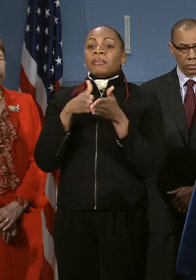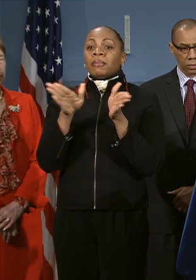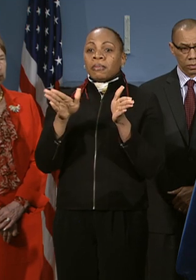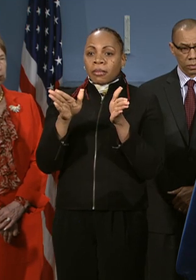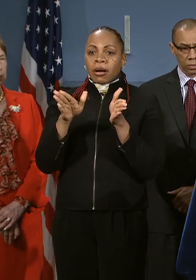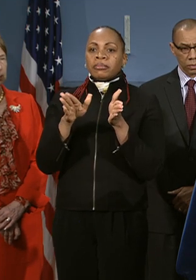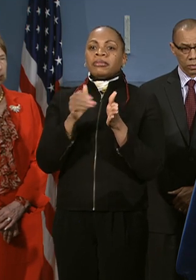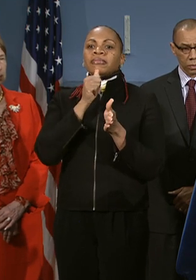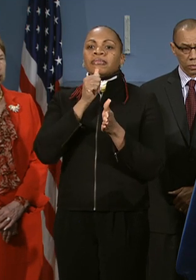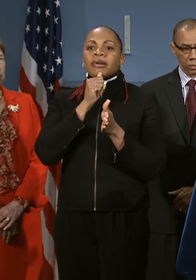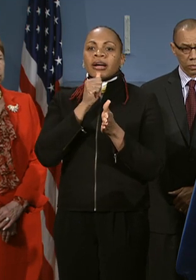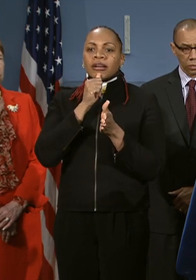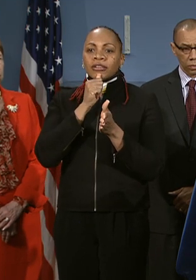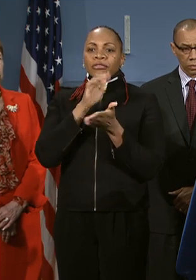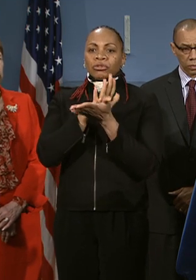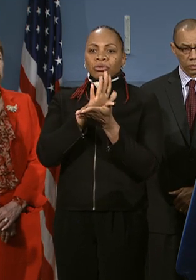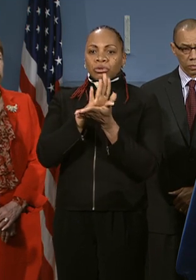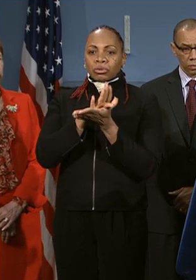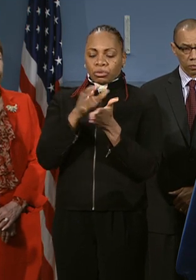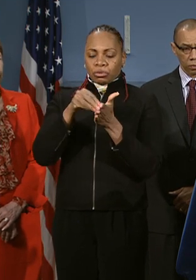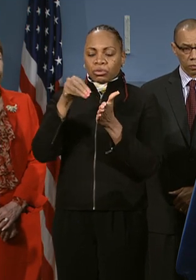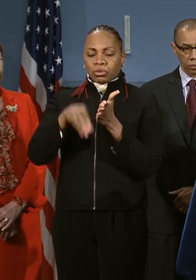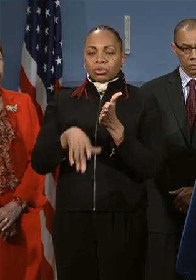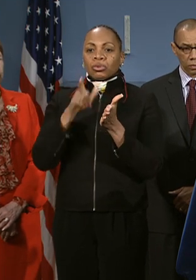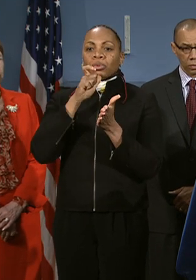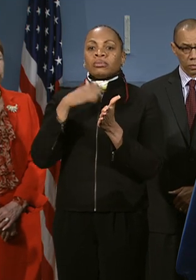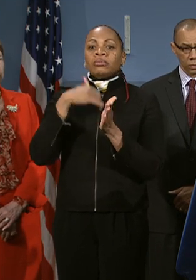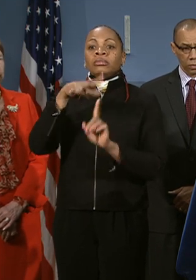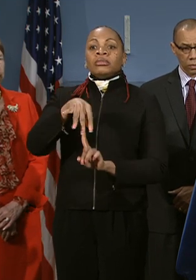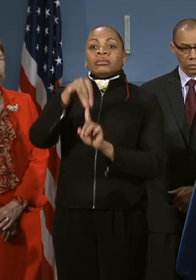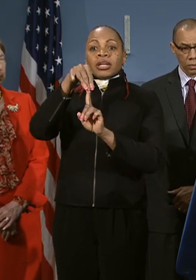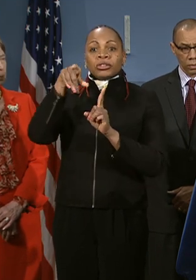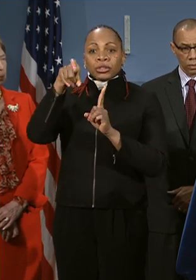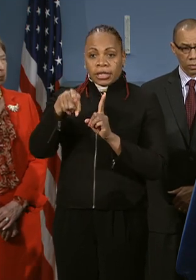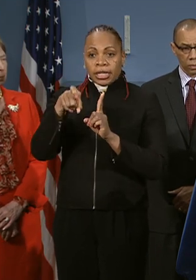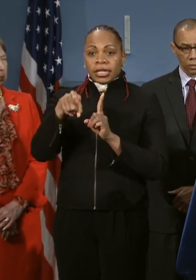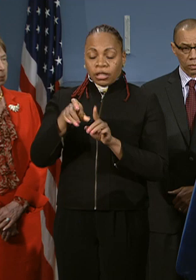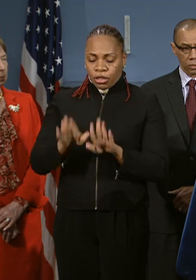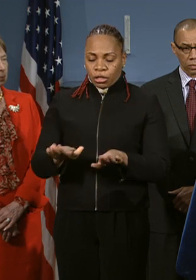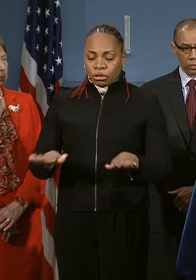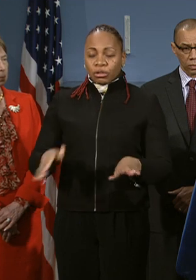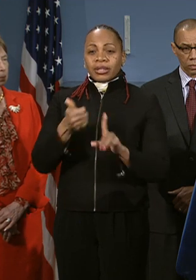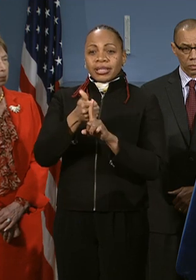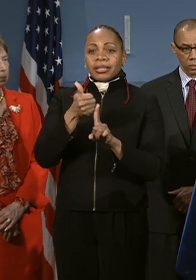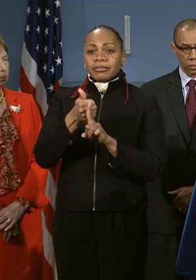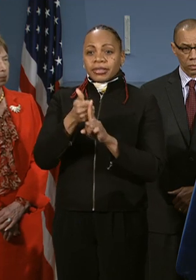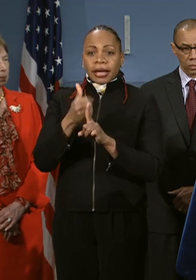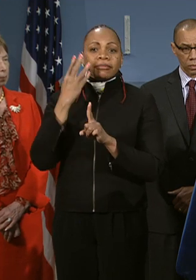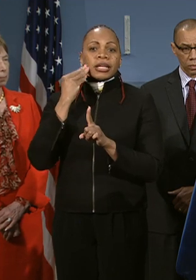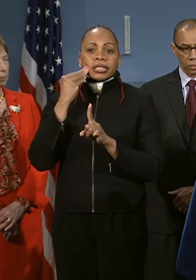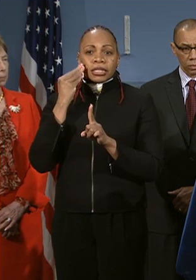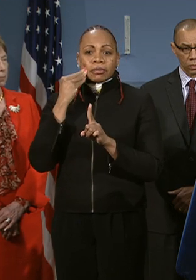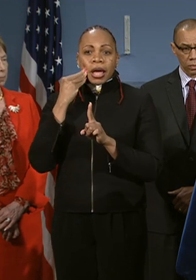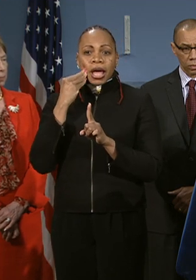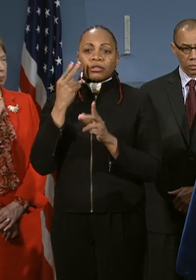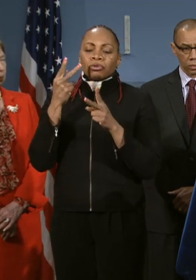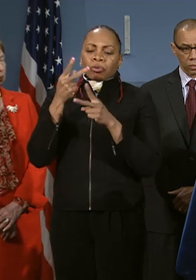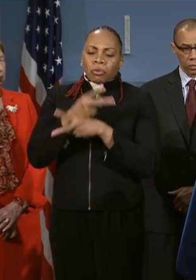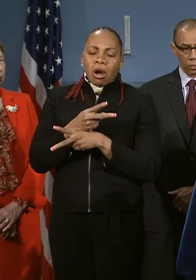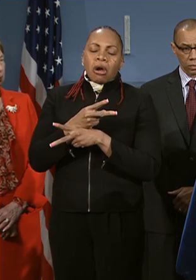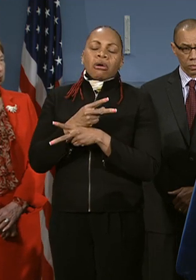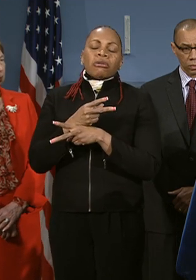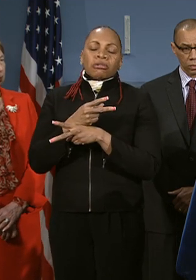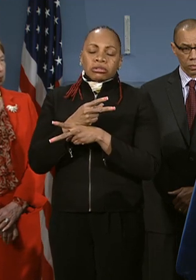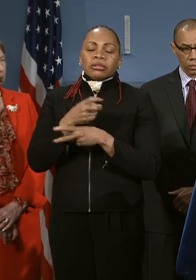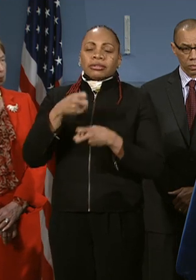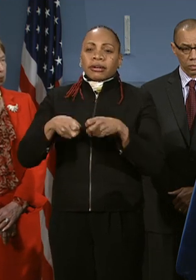students with special needs. Those youngsters often experience extra difficulty when trying